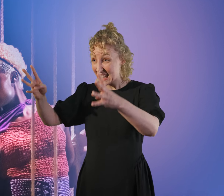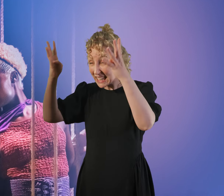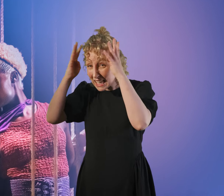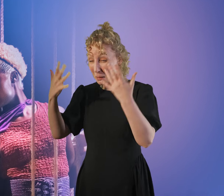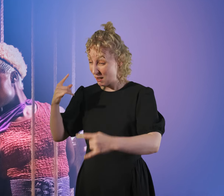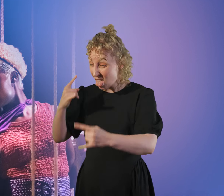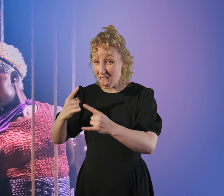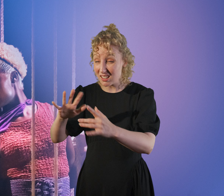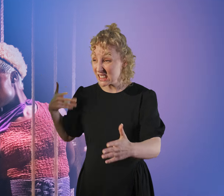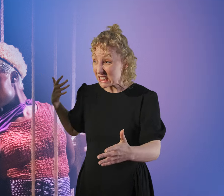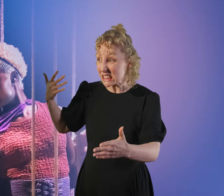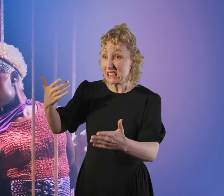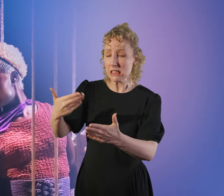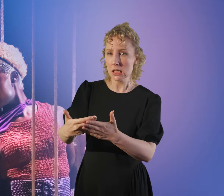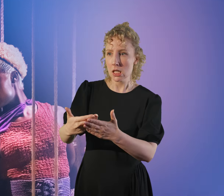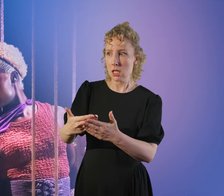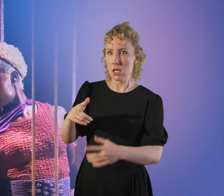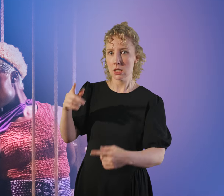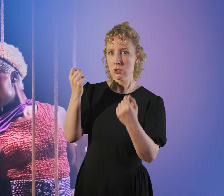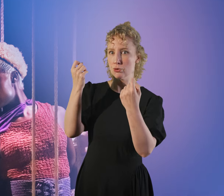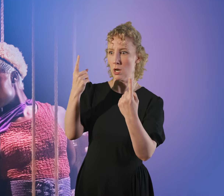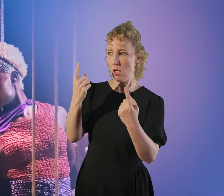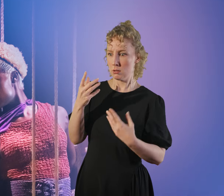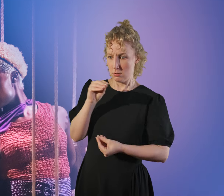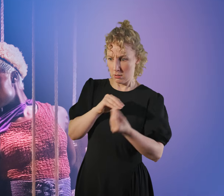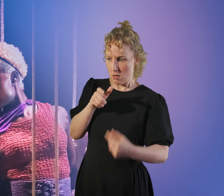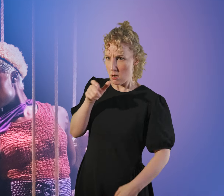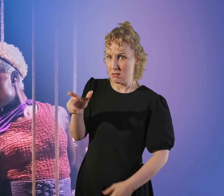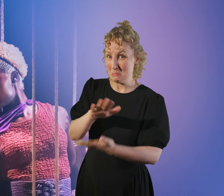Antiochus, so fearing for his life, he flees.